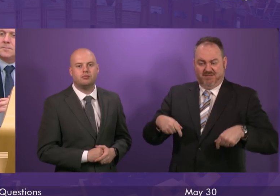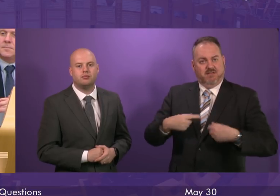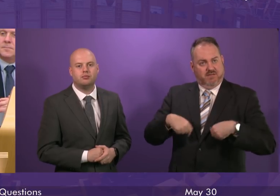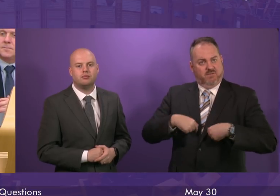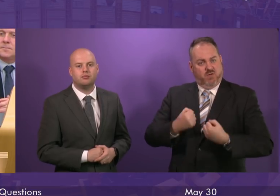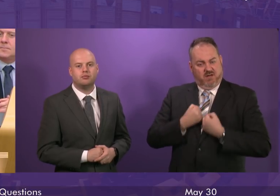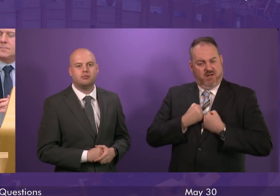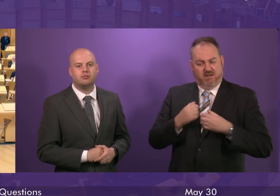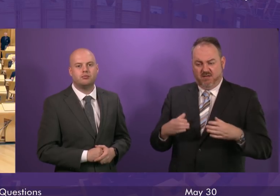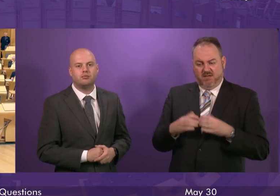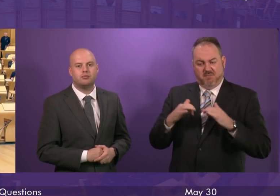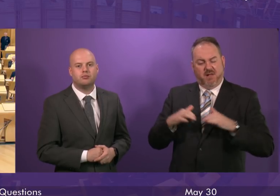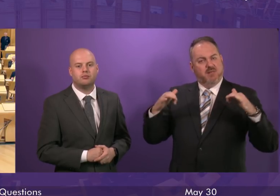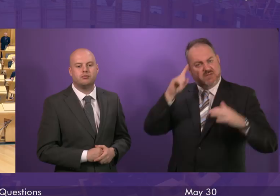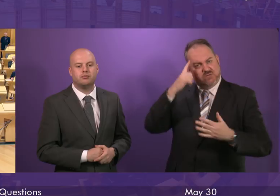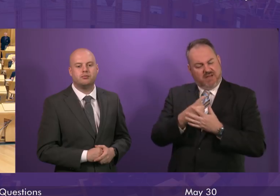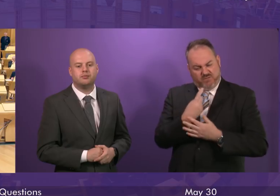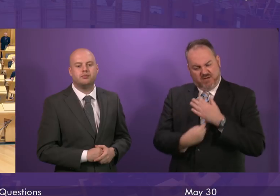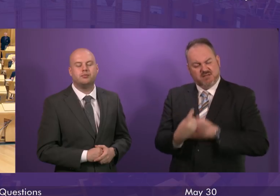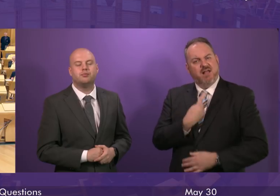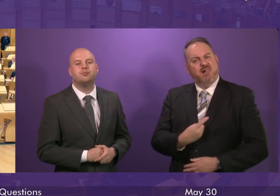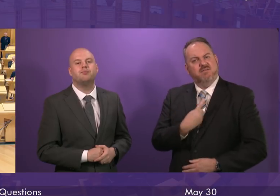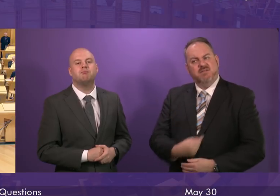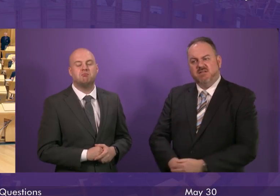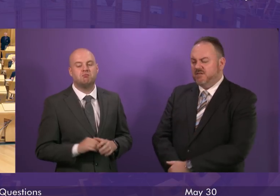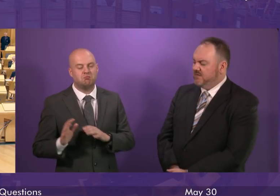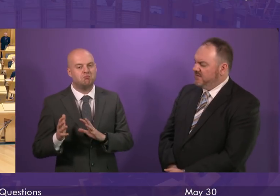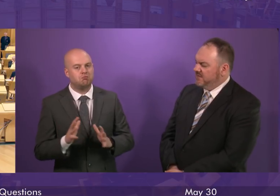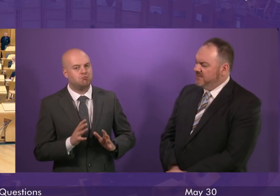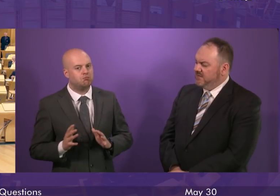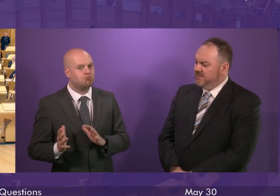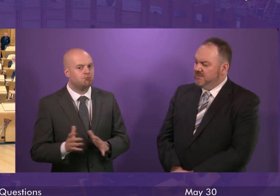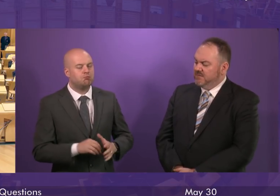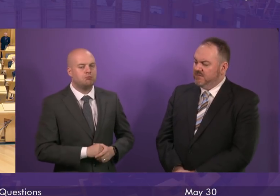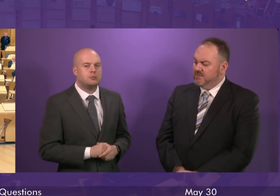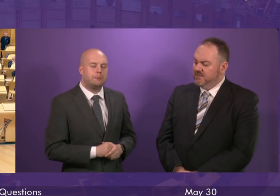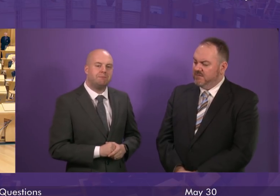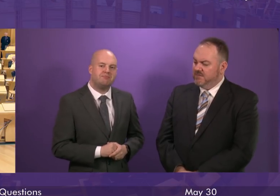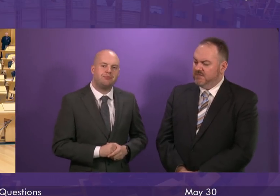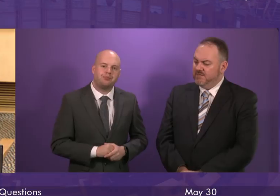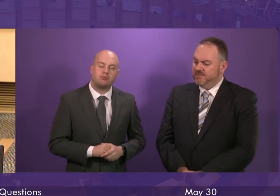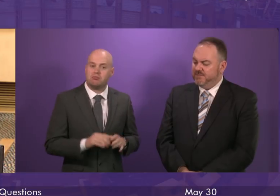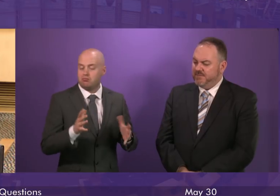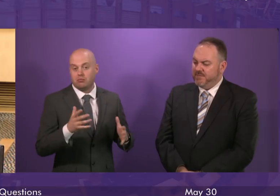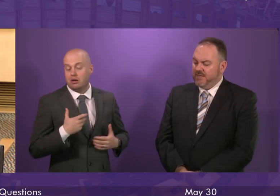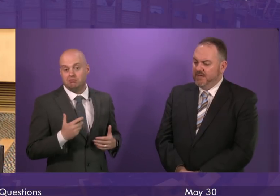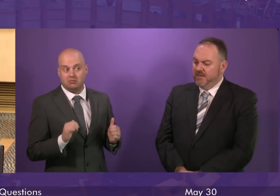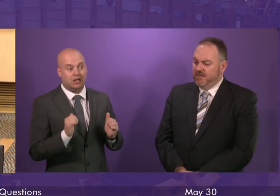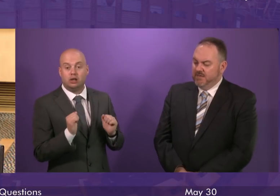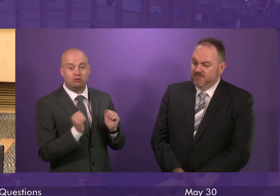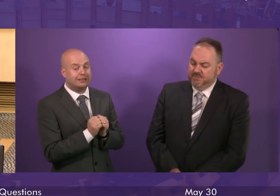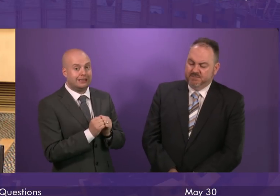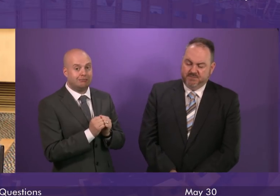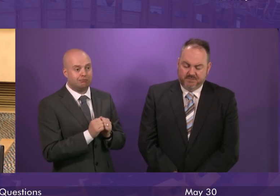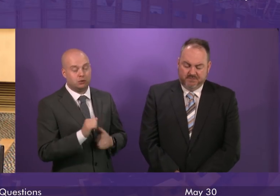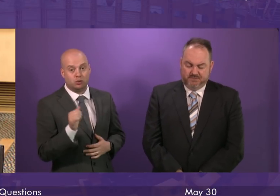the hands of this parliament first minister well I certainly agree that we should do the